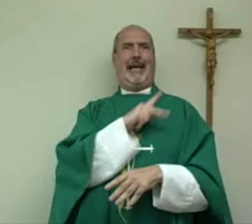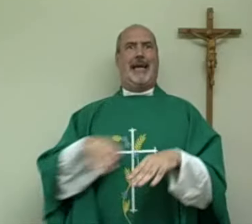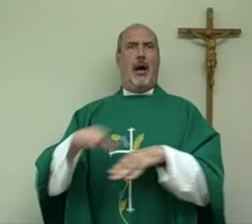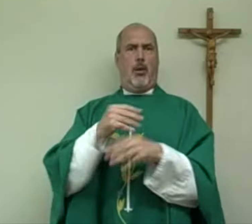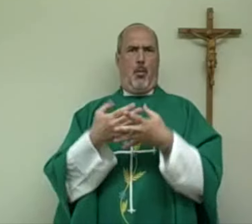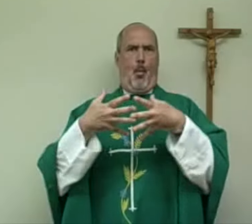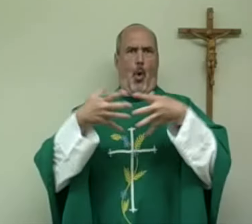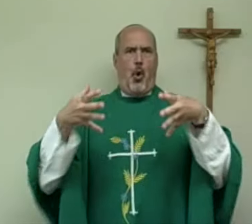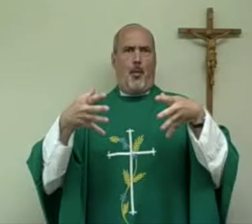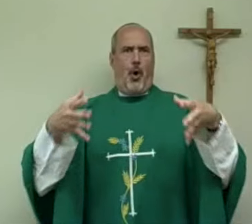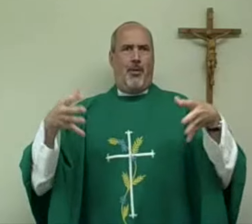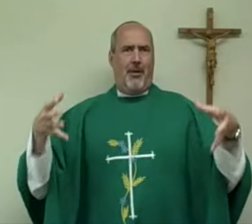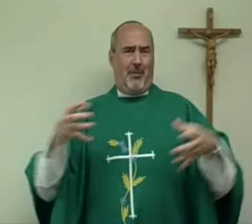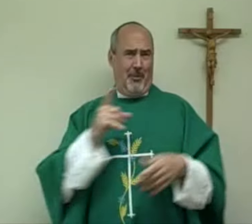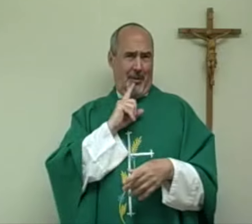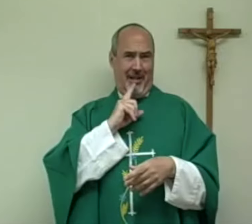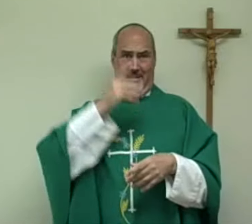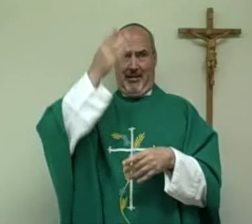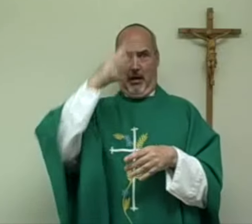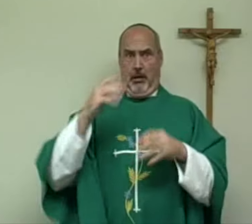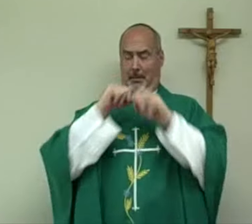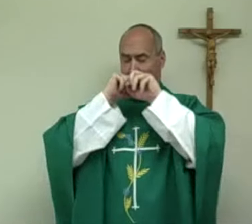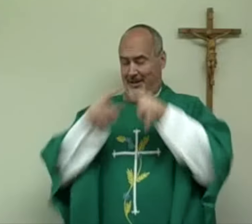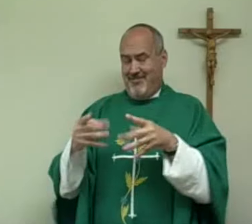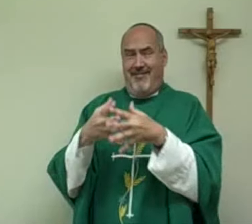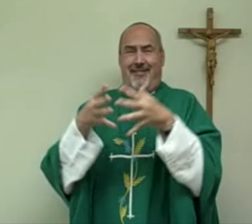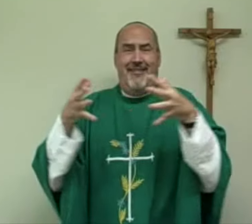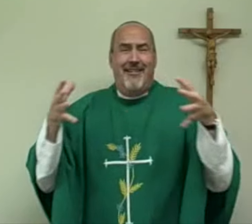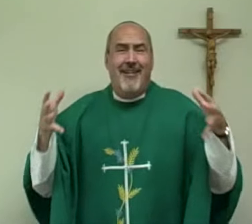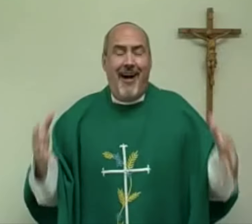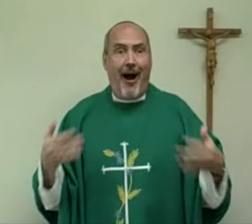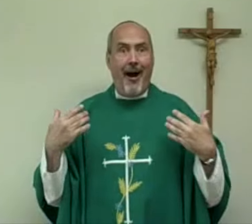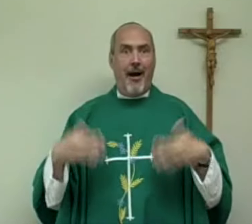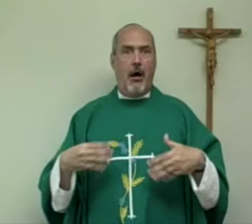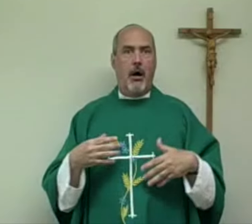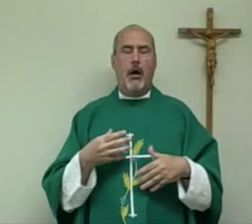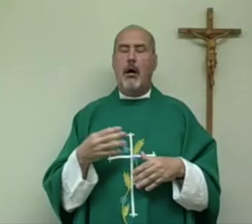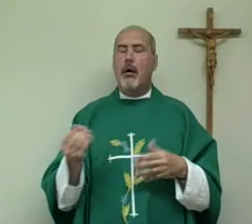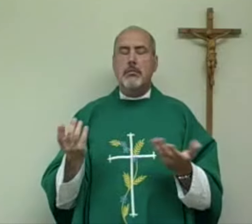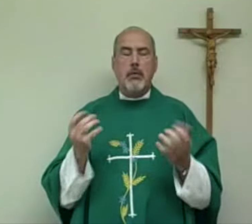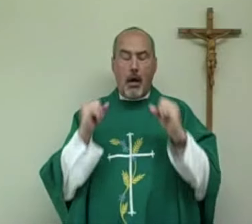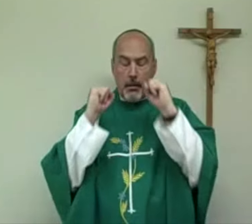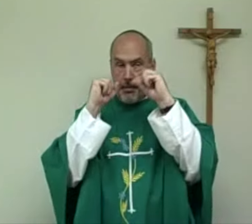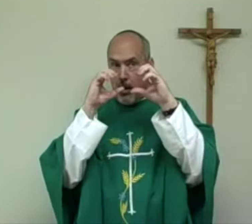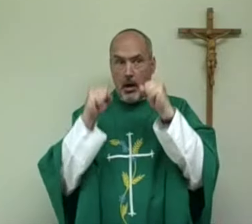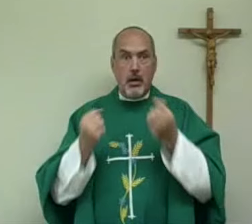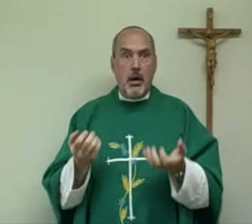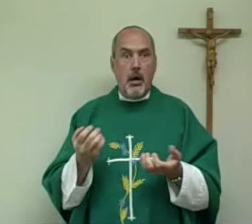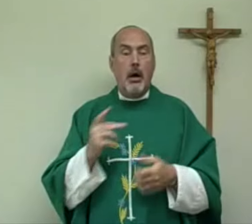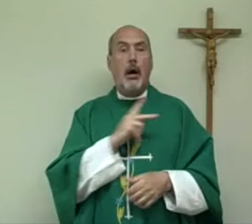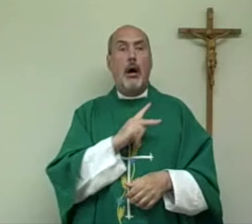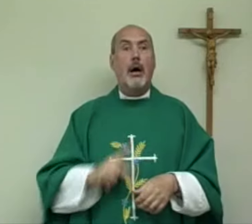battles, and his kingdom grew and grew. God bestowed many blessings upon him.